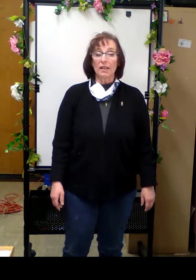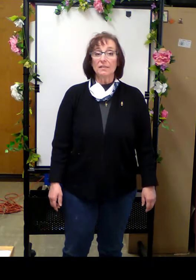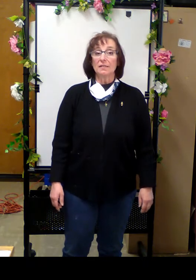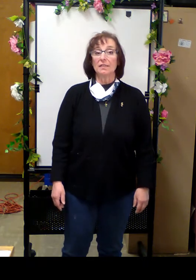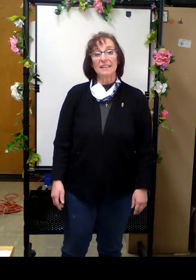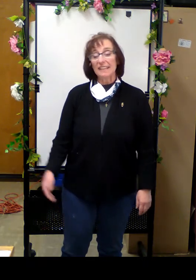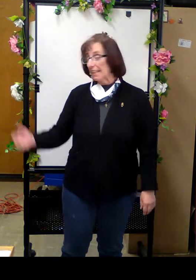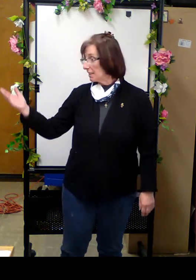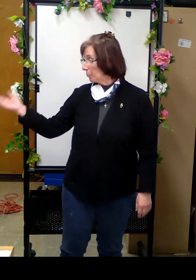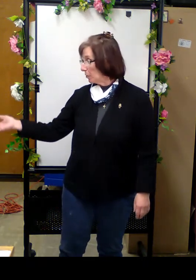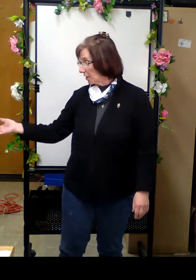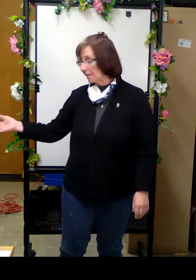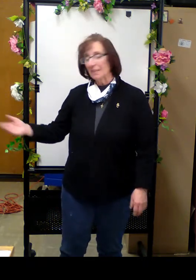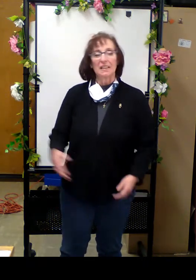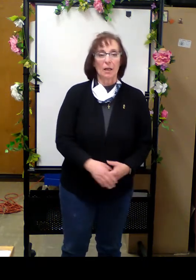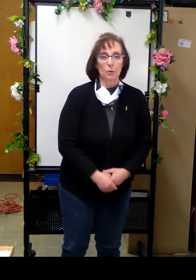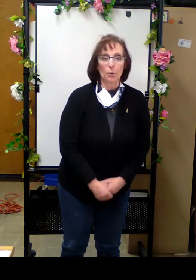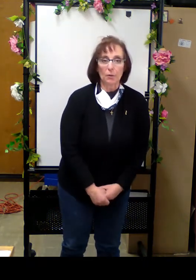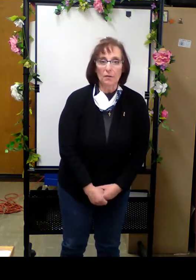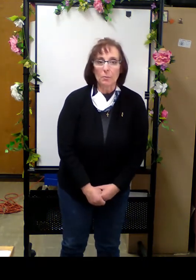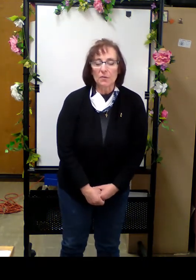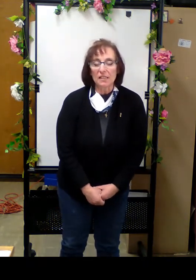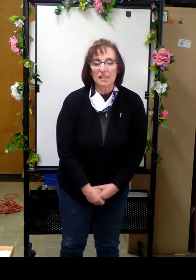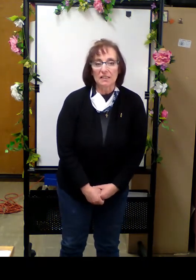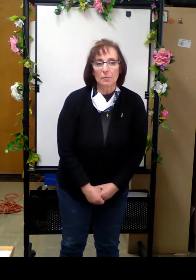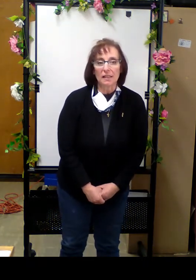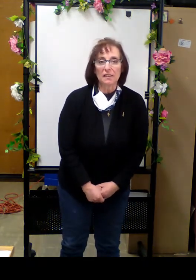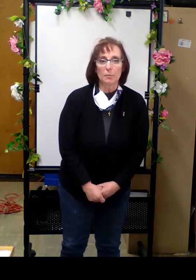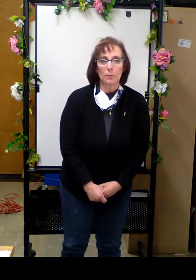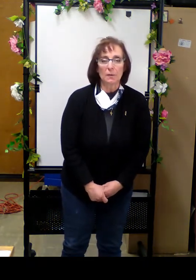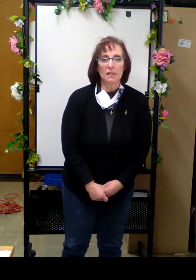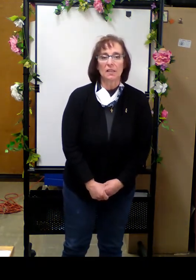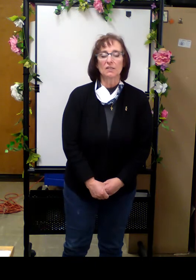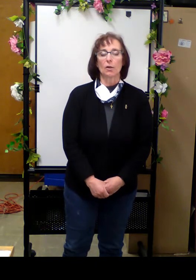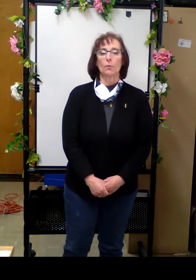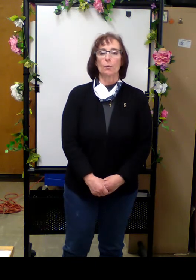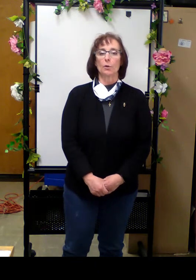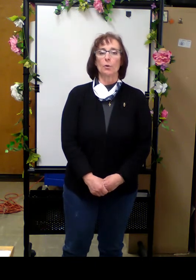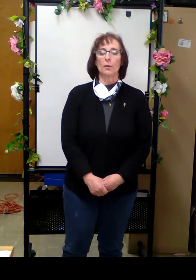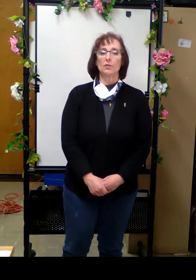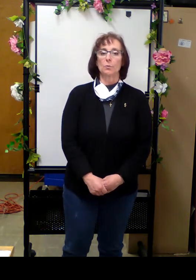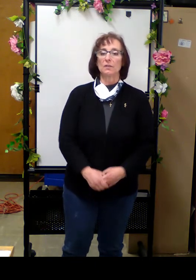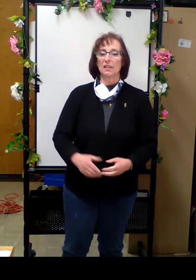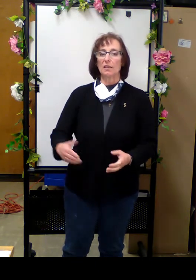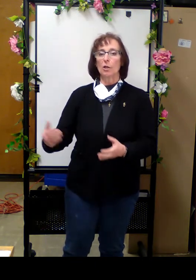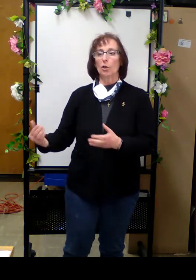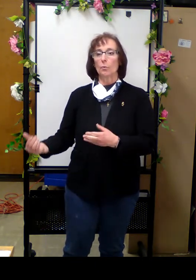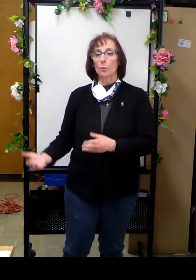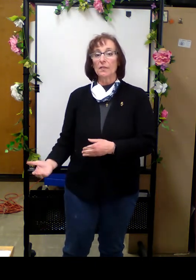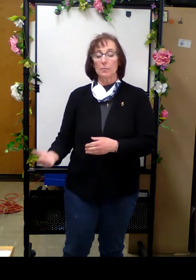Okay, let's add some music. I recorded the music into my keyboard. So we're going to sing along with the